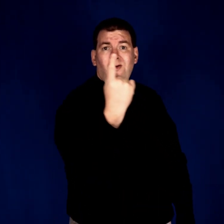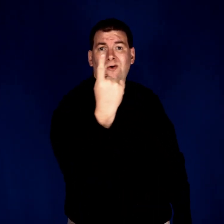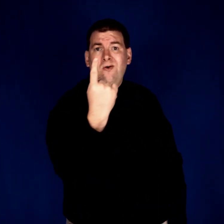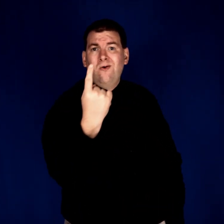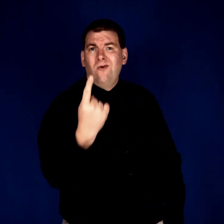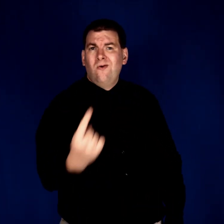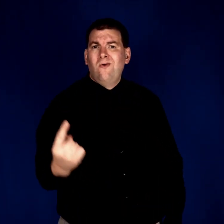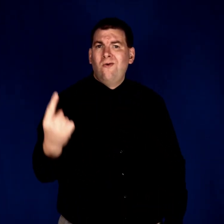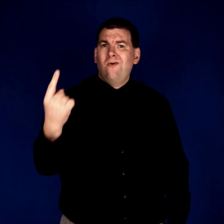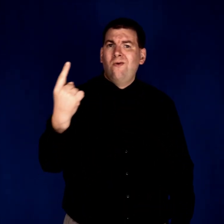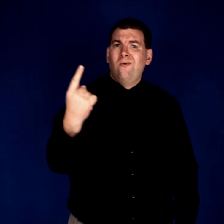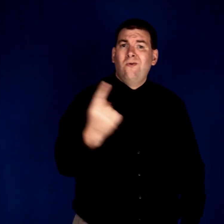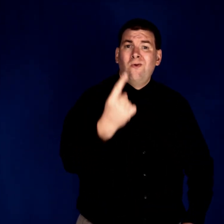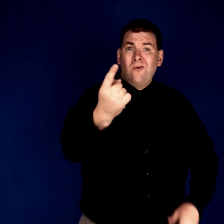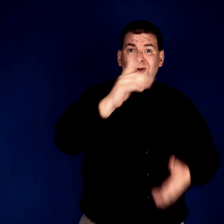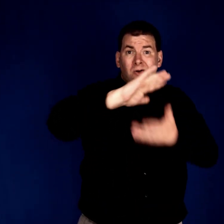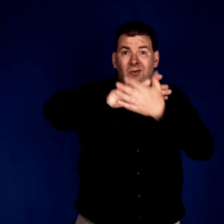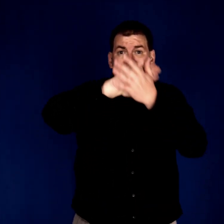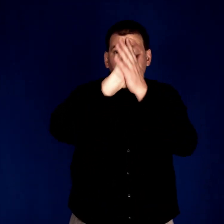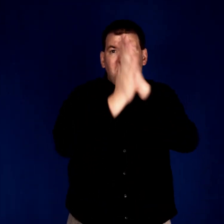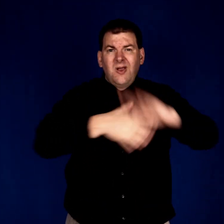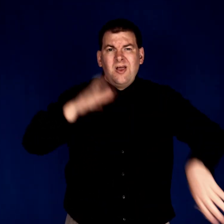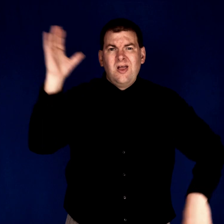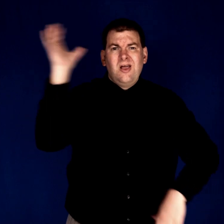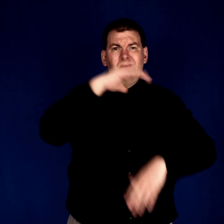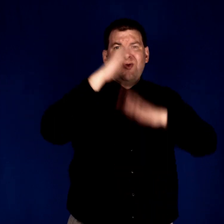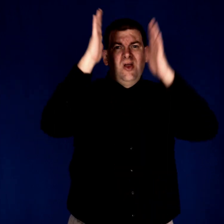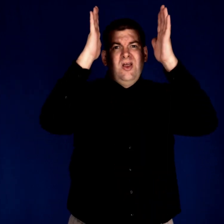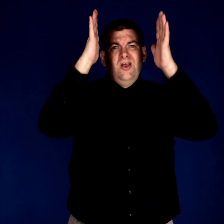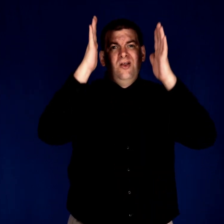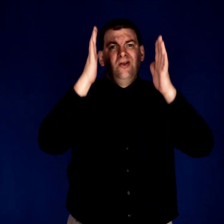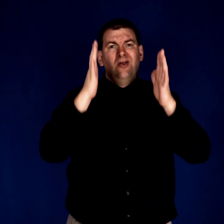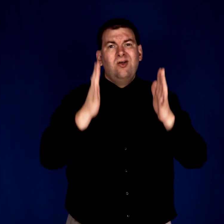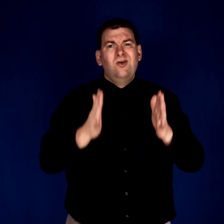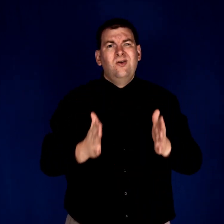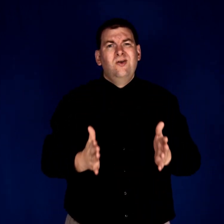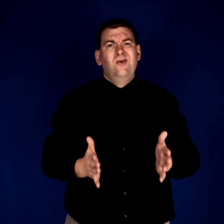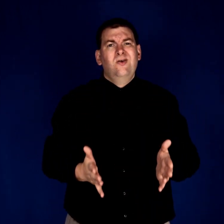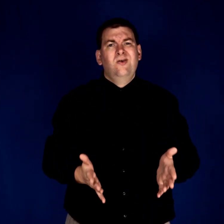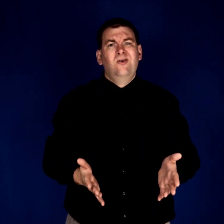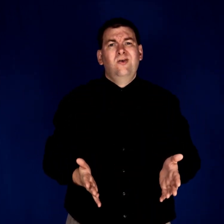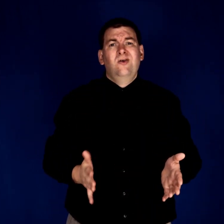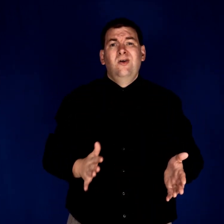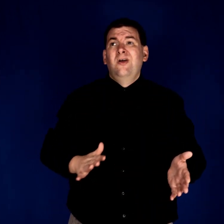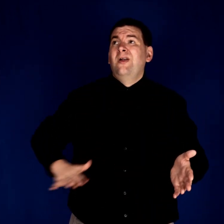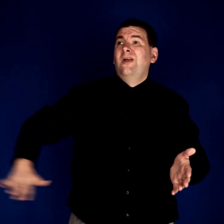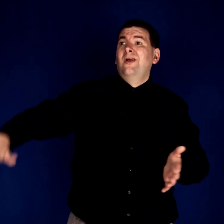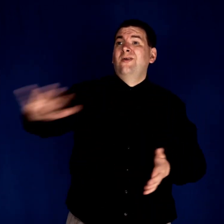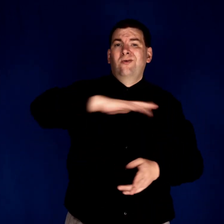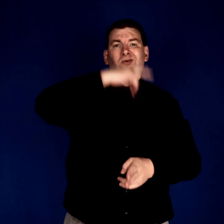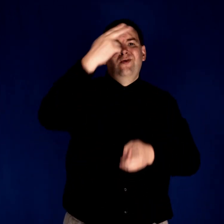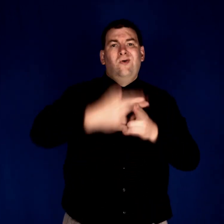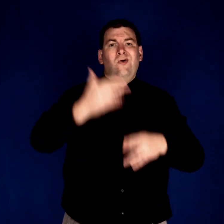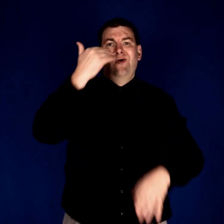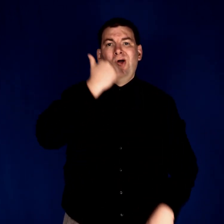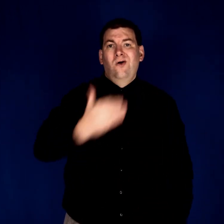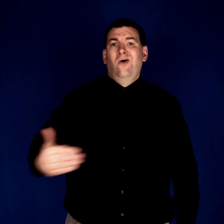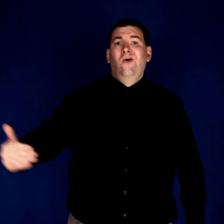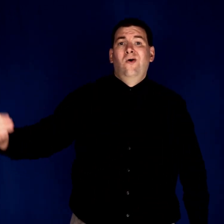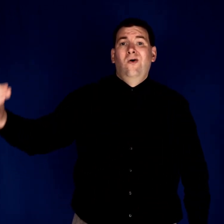When you become a stranger In the place you call your